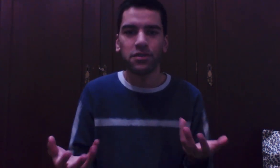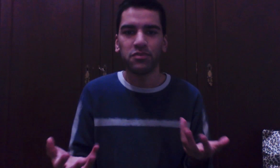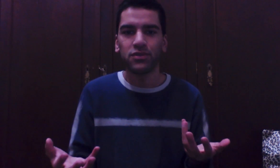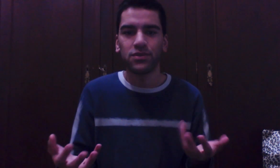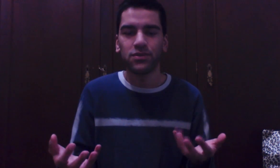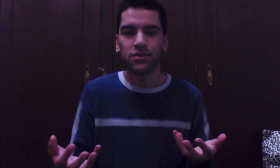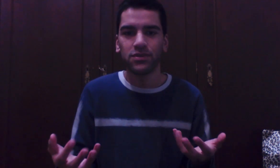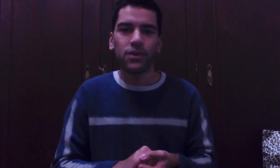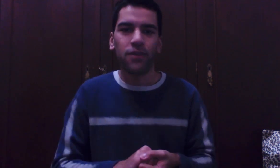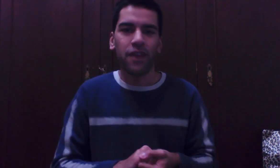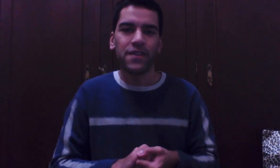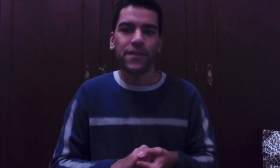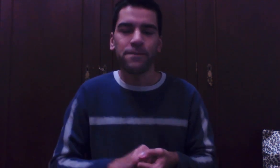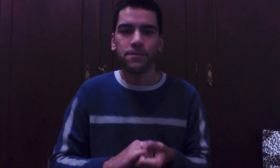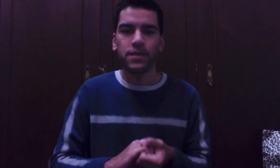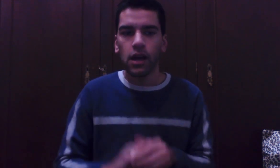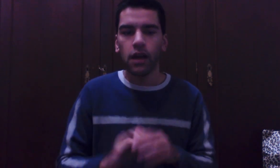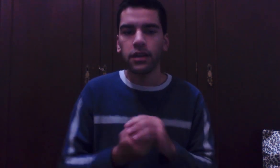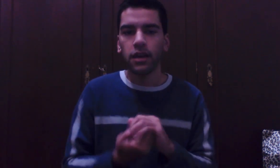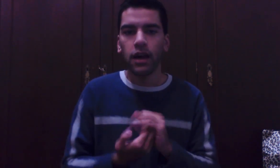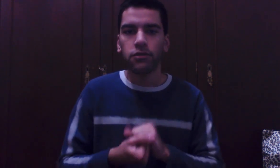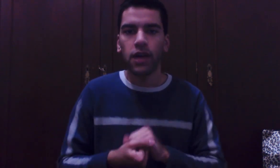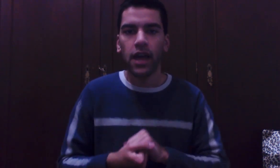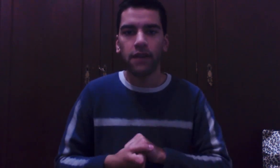the book to arrive here. I think I don't have